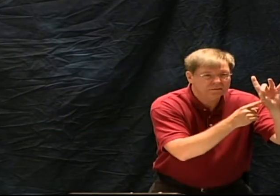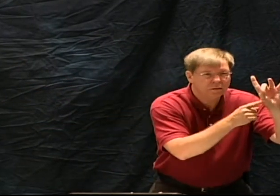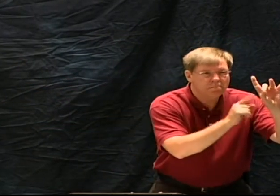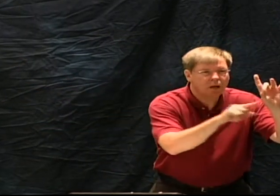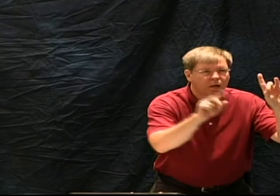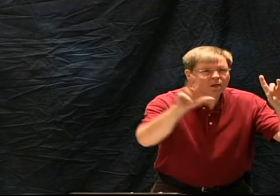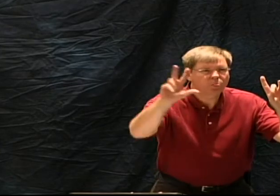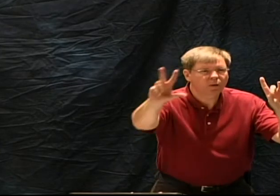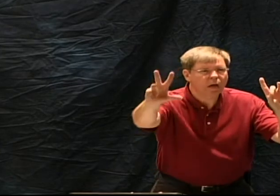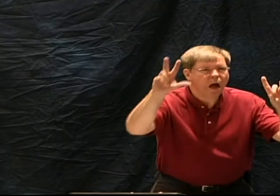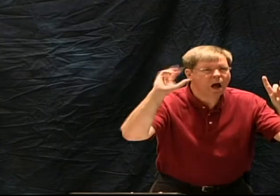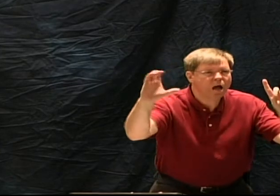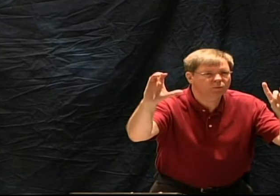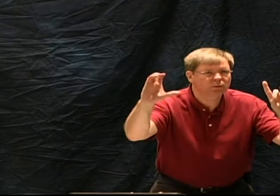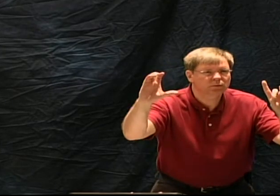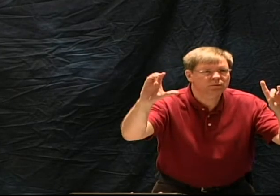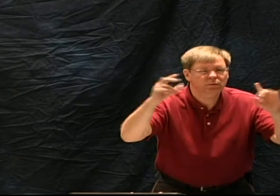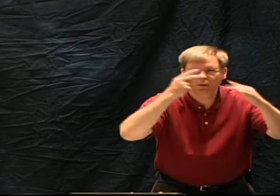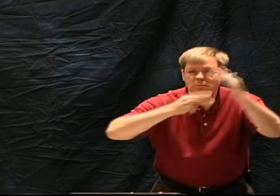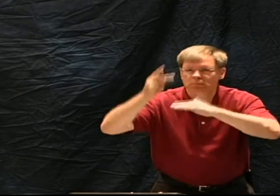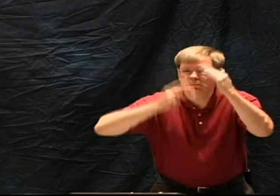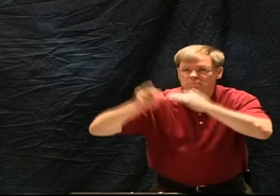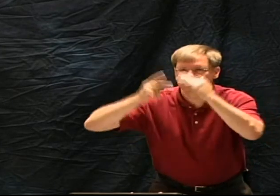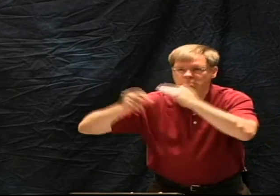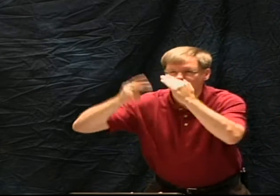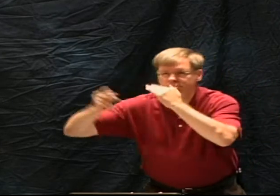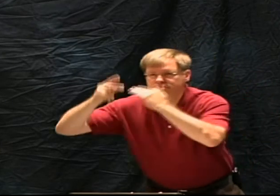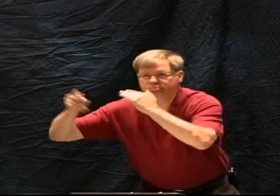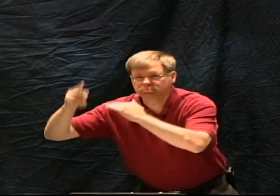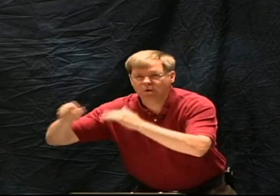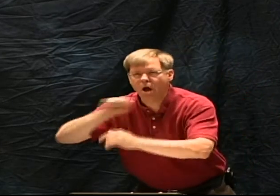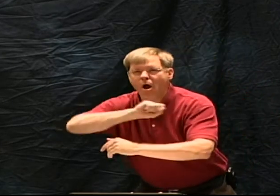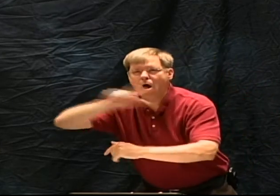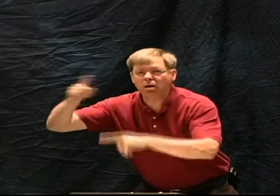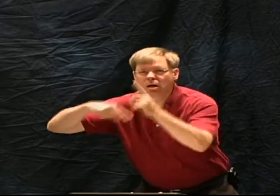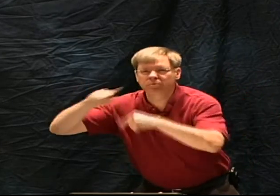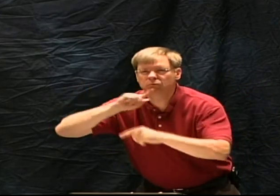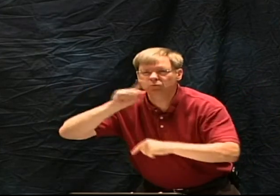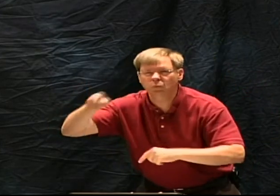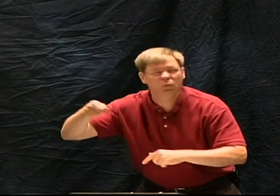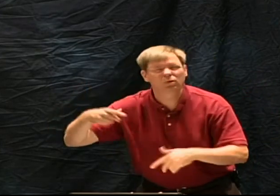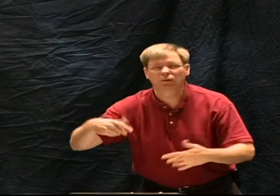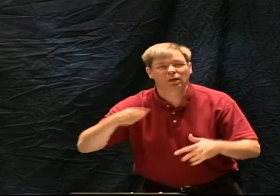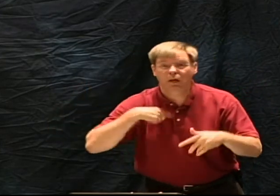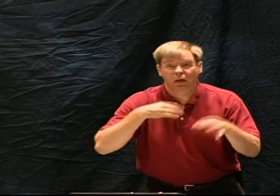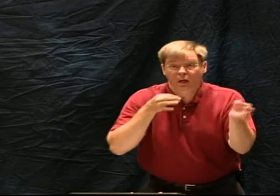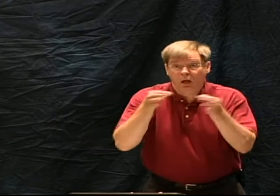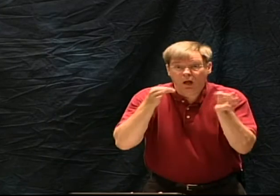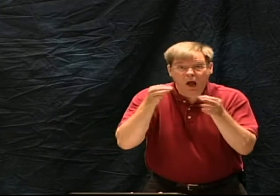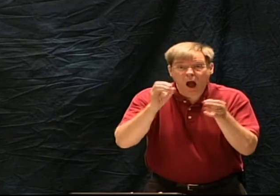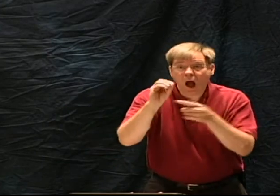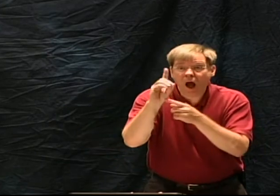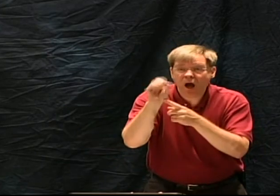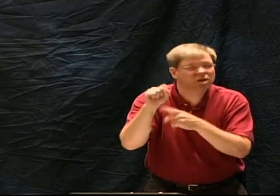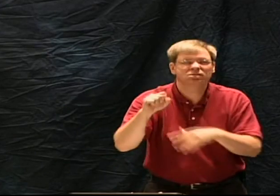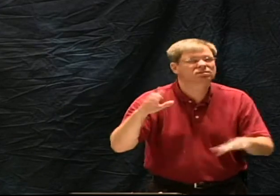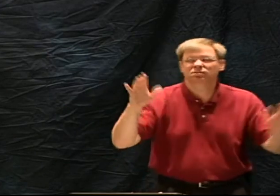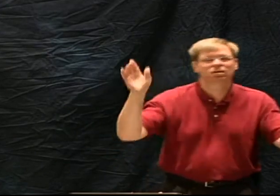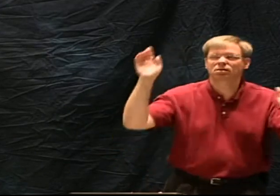trillion excuse me one in one hundred trillion the odds of all three